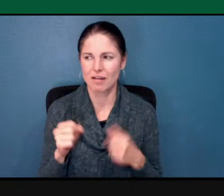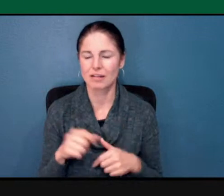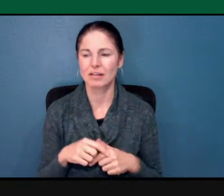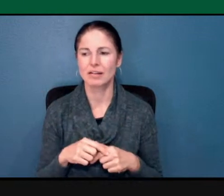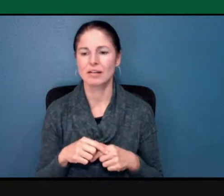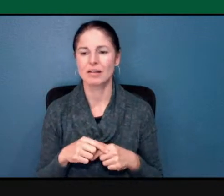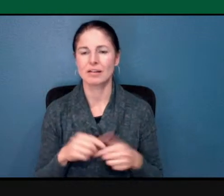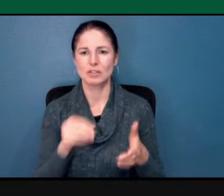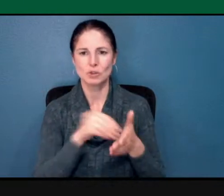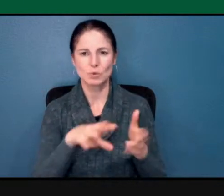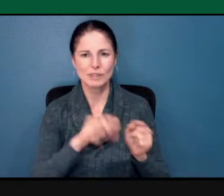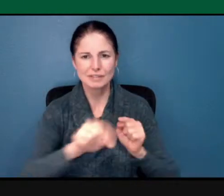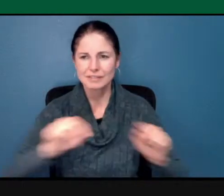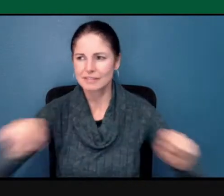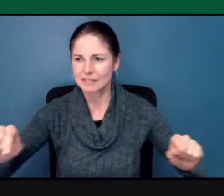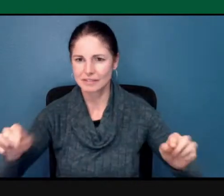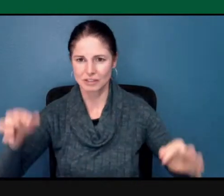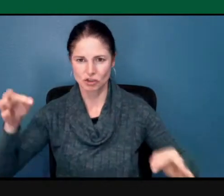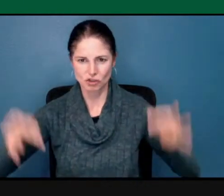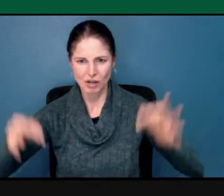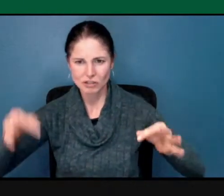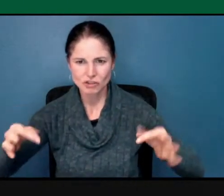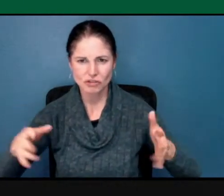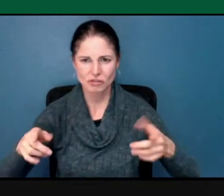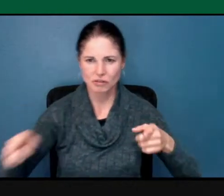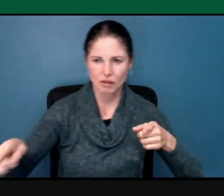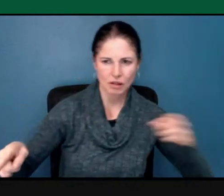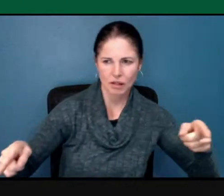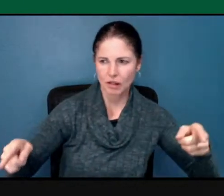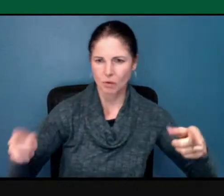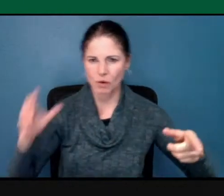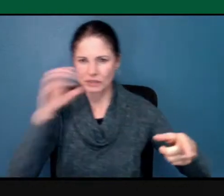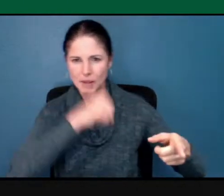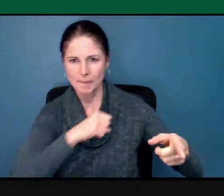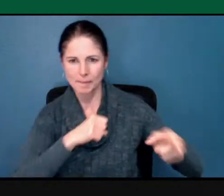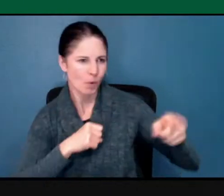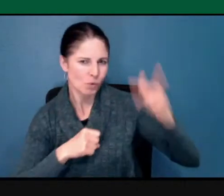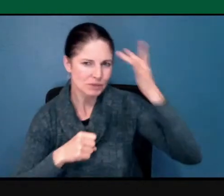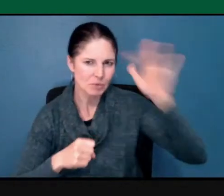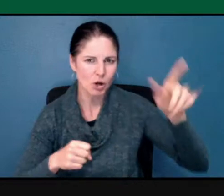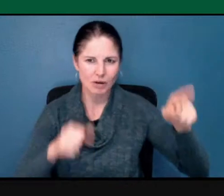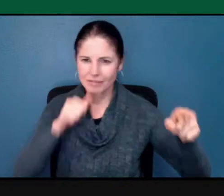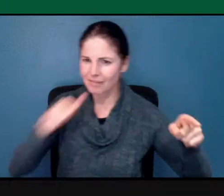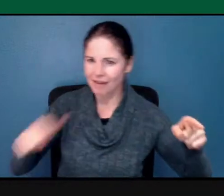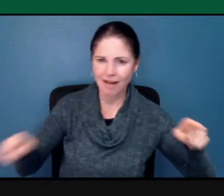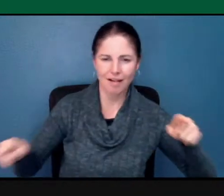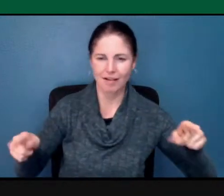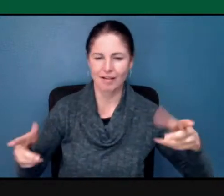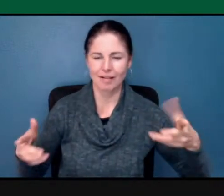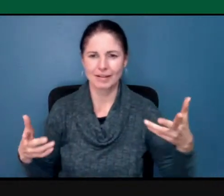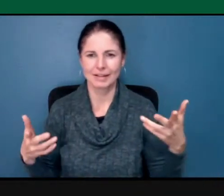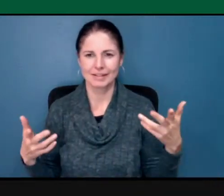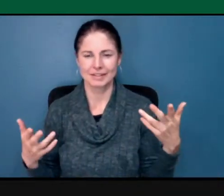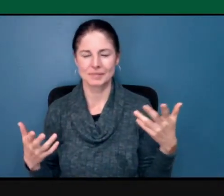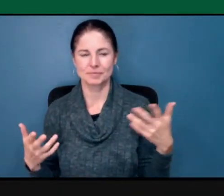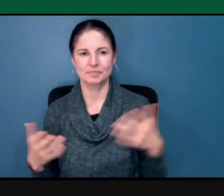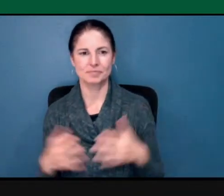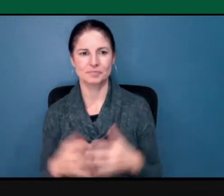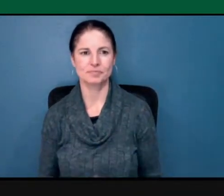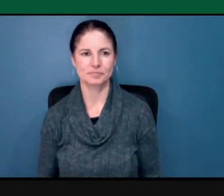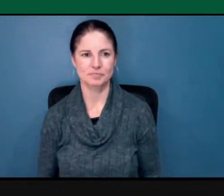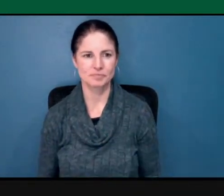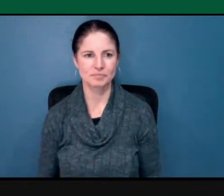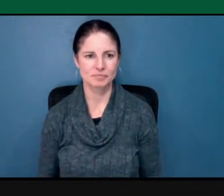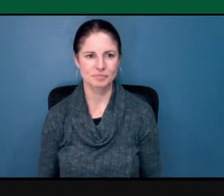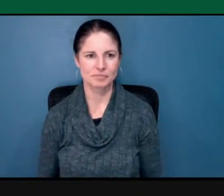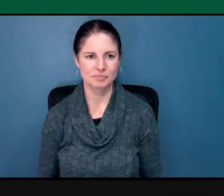them differently? How am I assuming that this student is smarter than this student? Because this student who sacks their pants